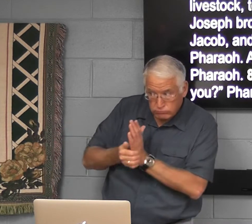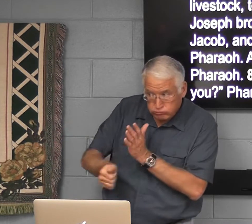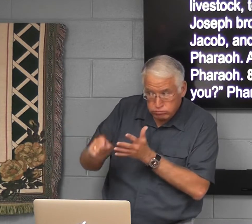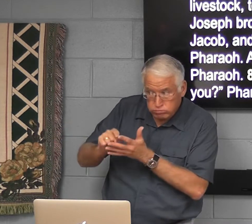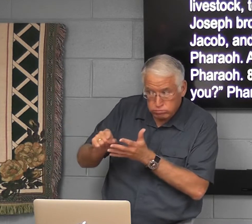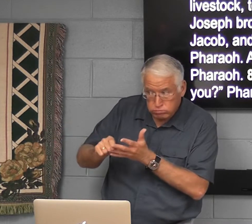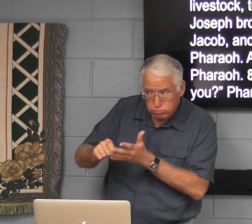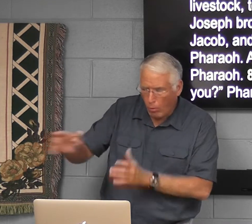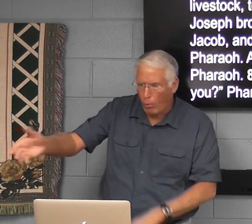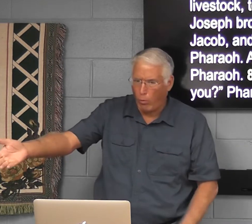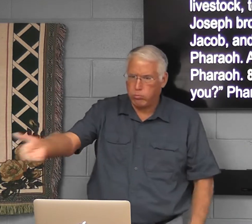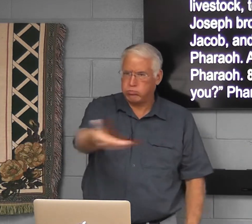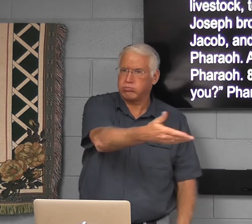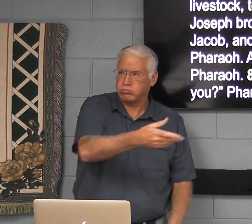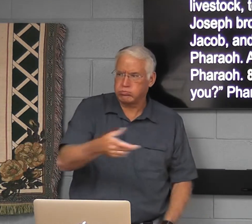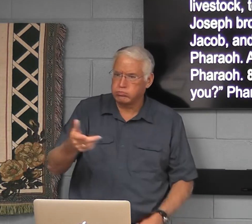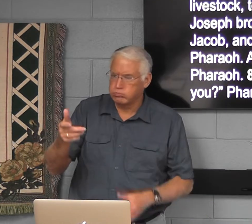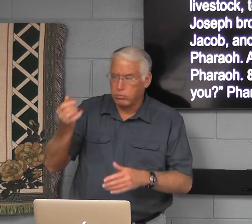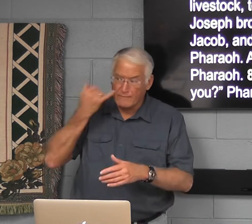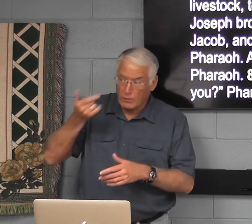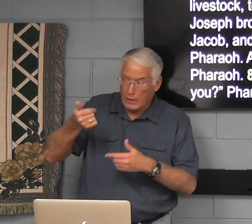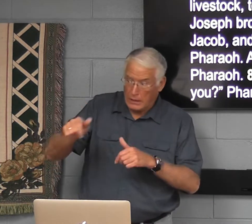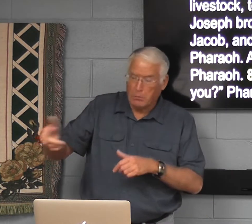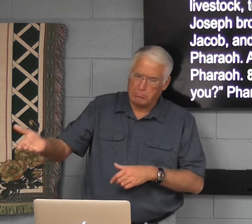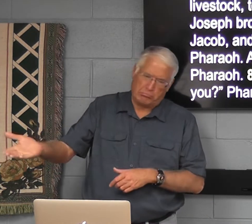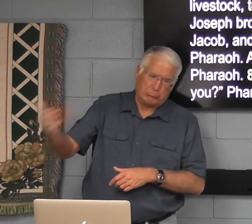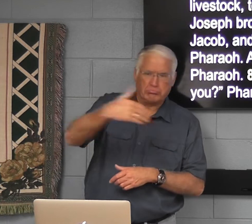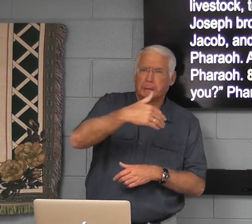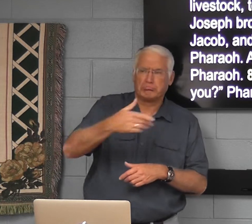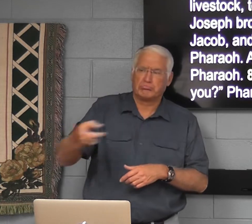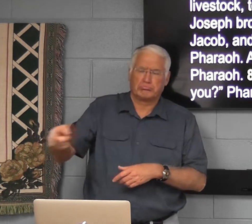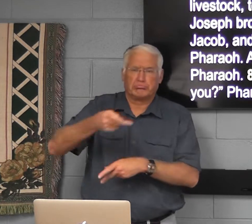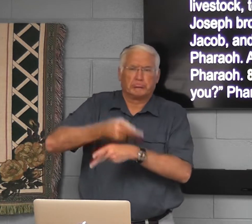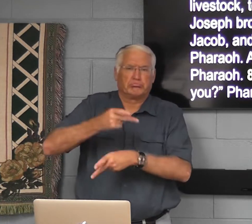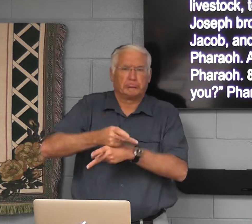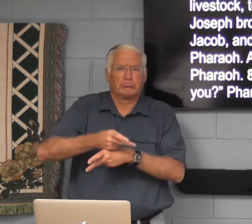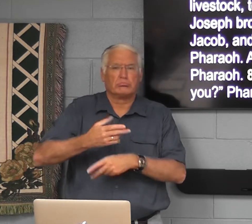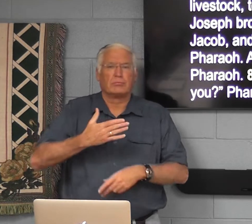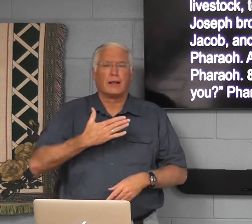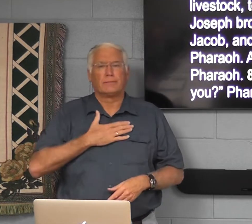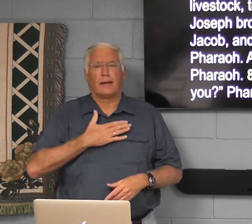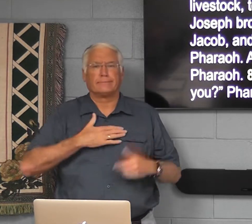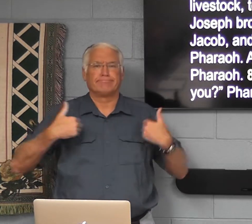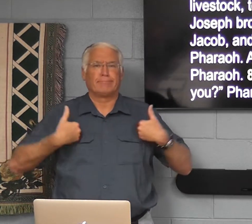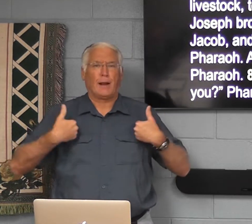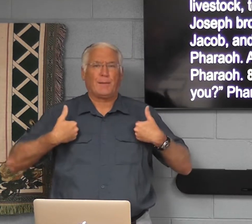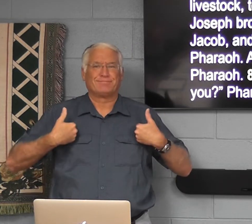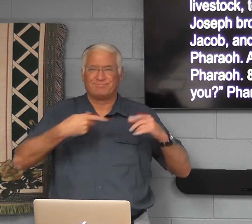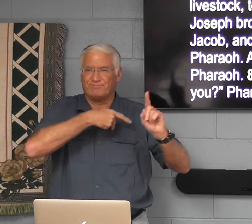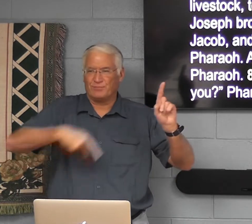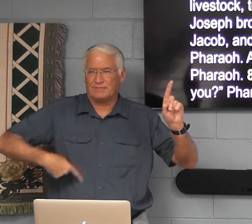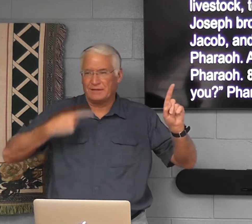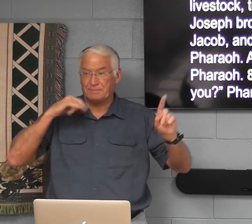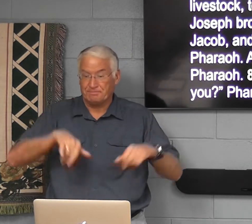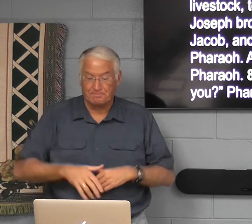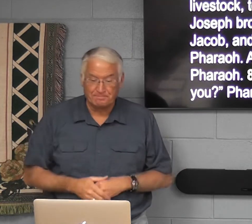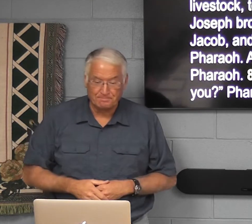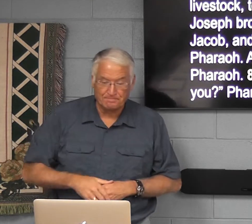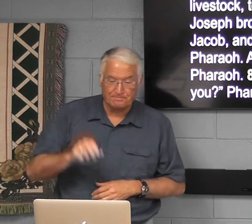So if you have the skills to take care of animals, well then come on and you can take care of my animals or my livestock.